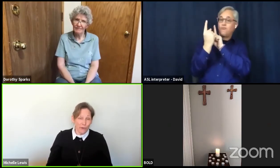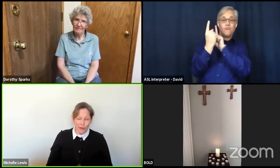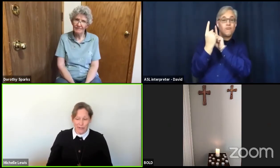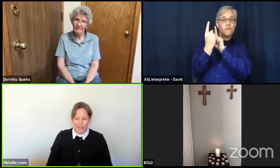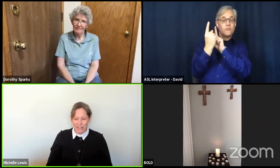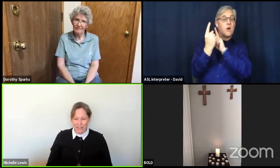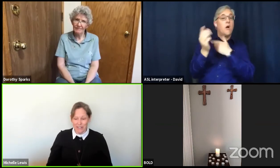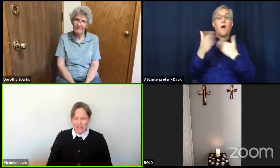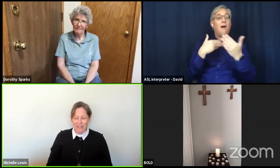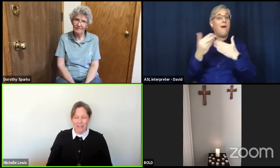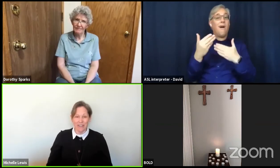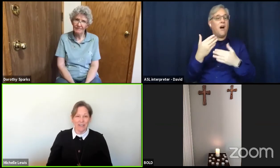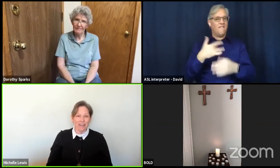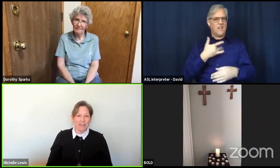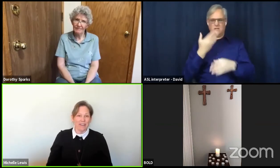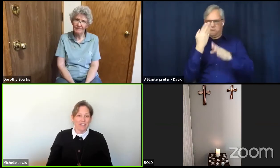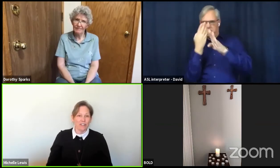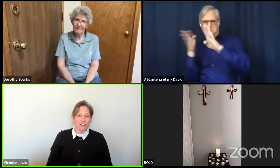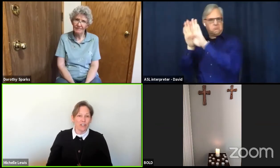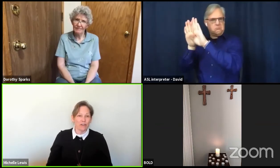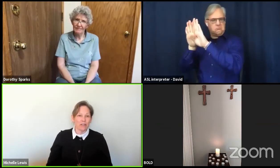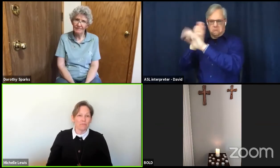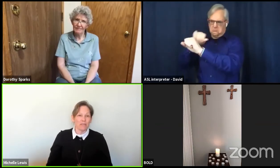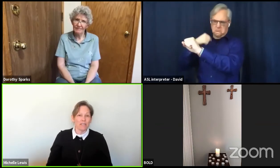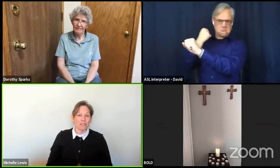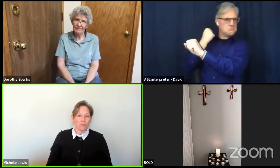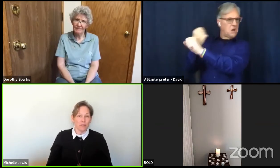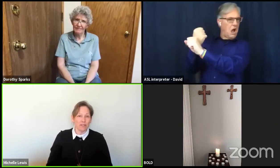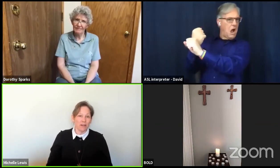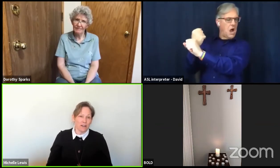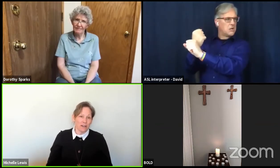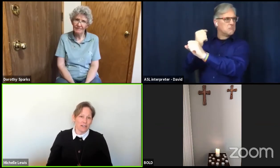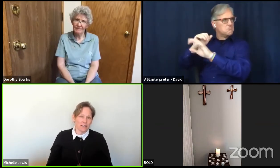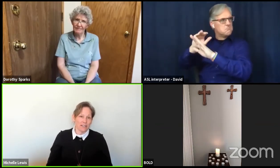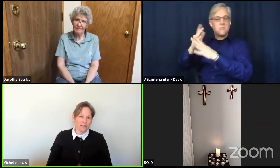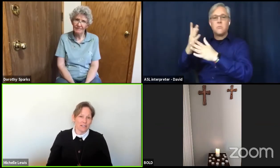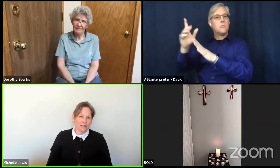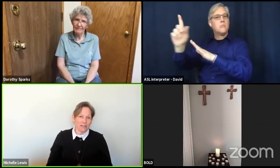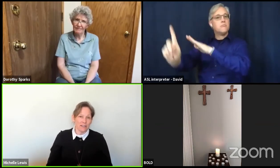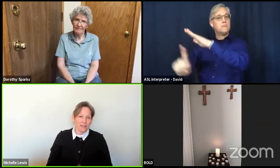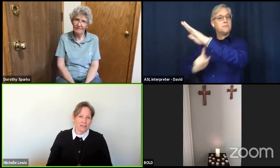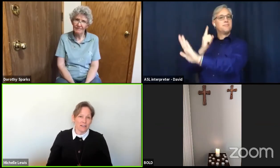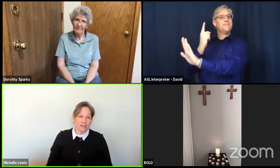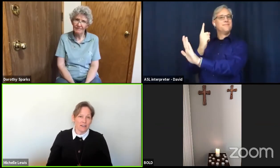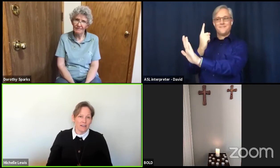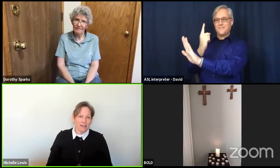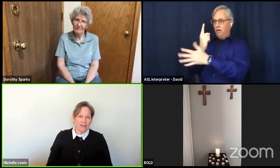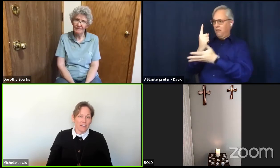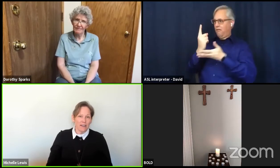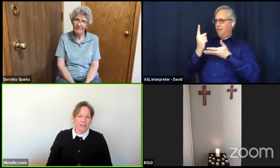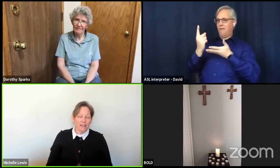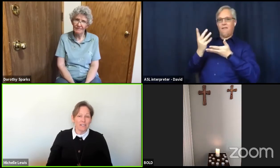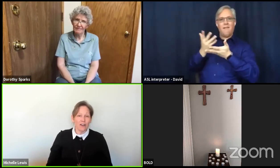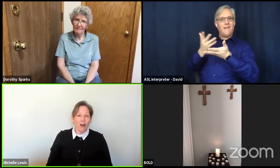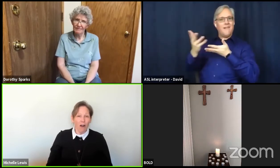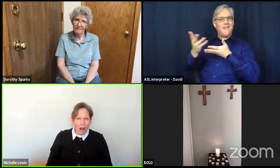and sharing peace with us. That is awesome.